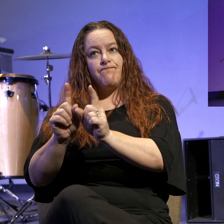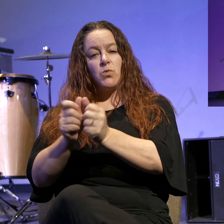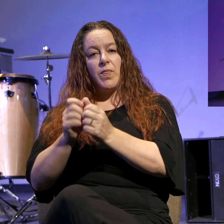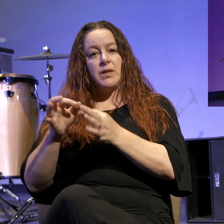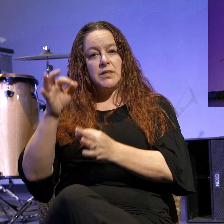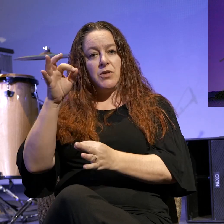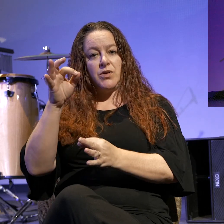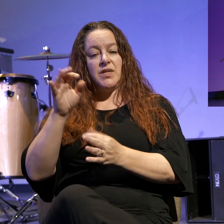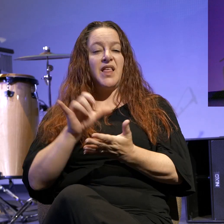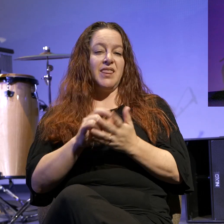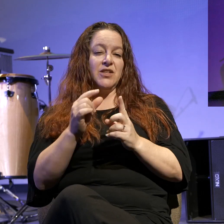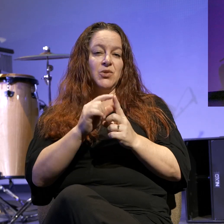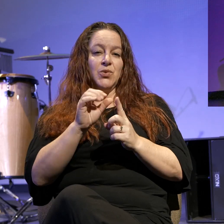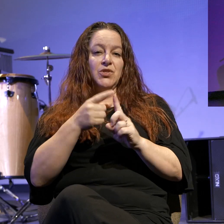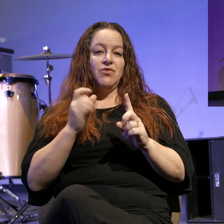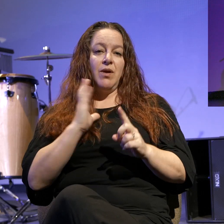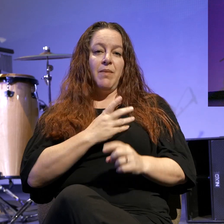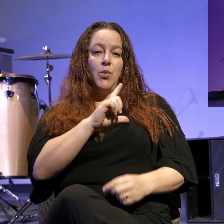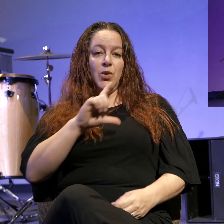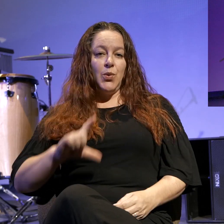From the words of our Lord.